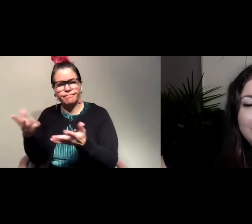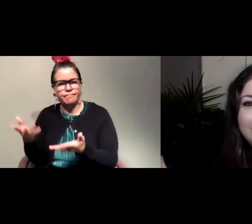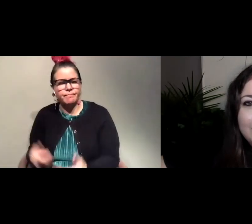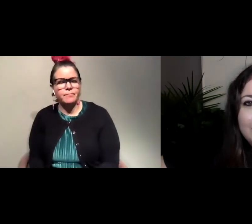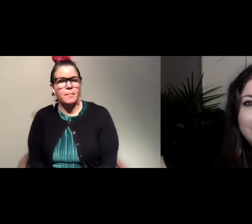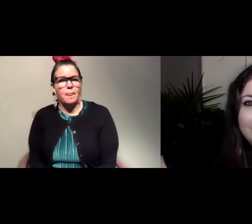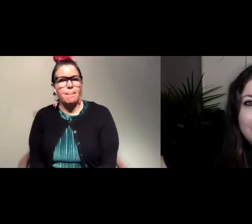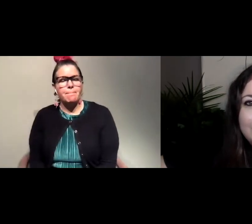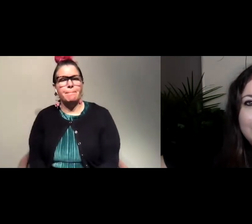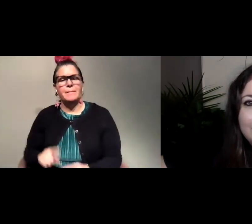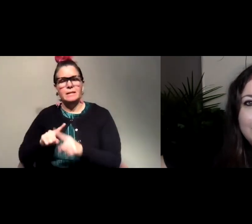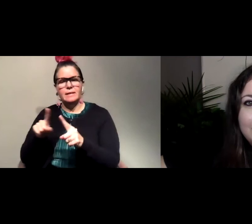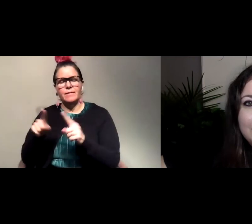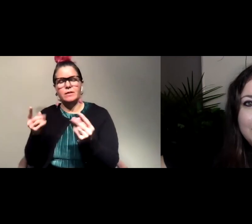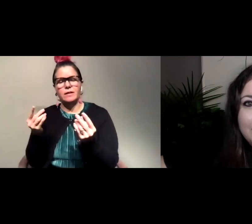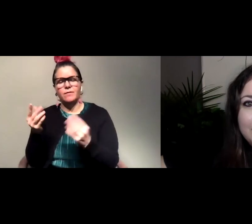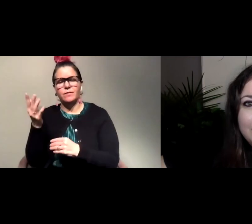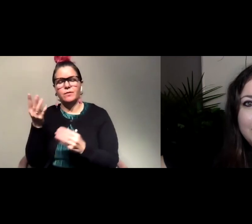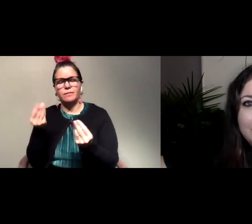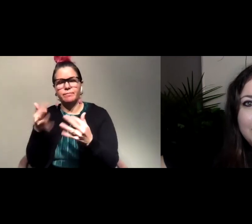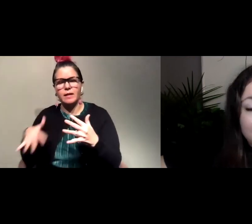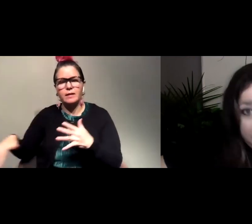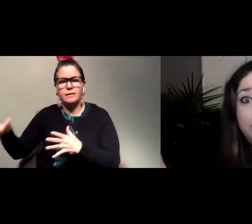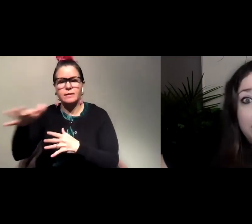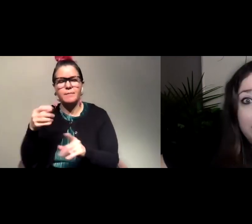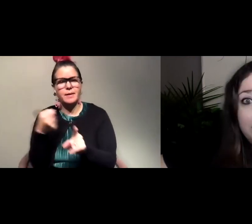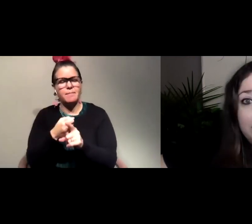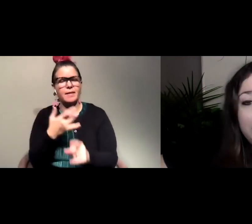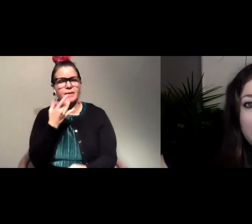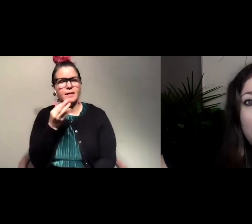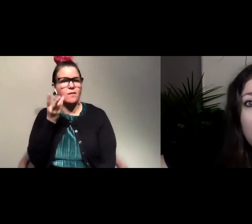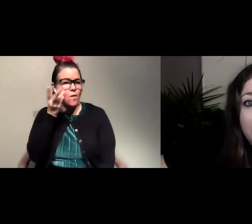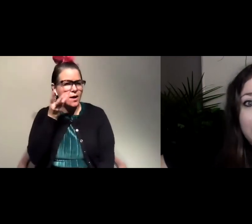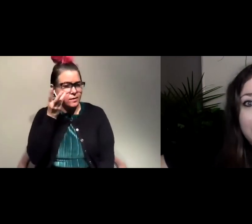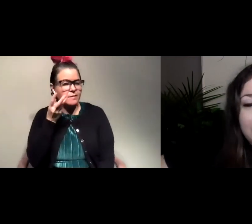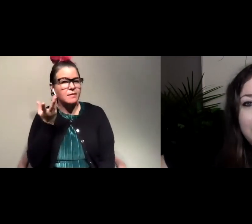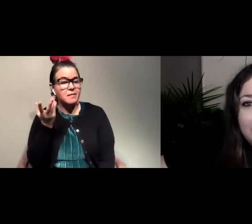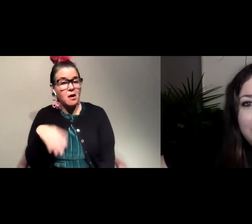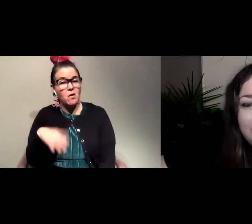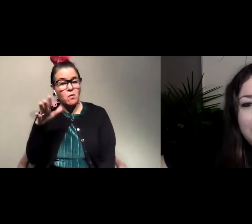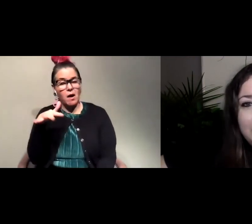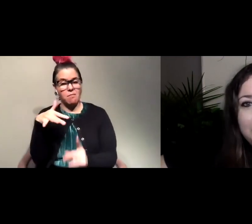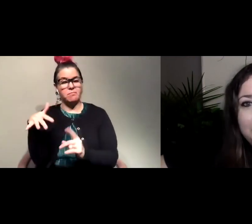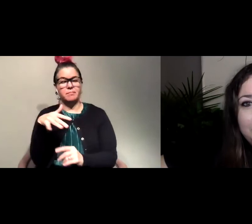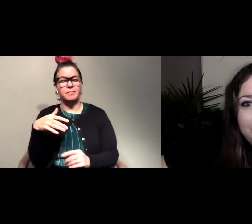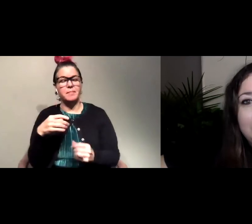different landscape factors affect the taste of wine. Um, because I grew up in an area that, uh, produces a lot of wine.